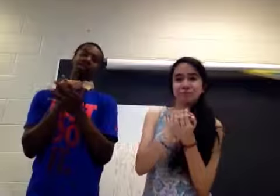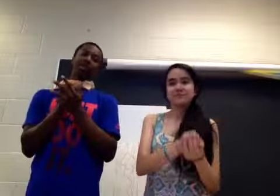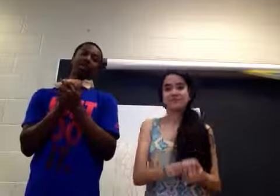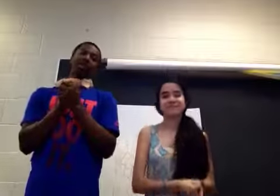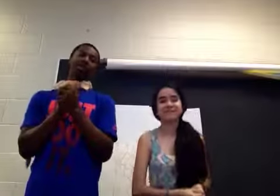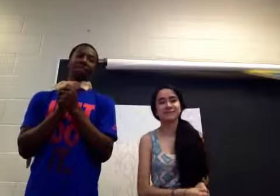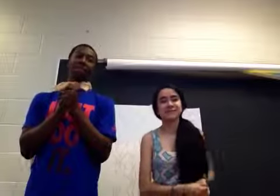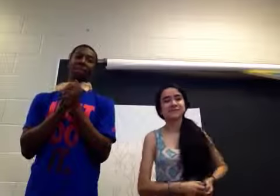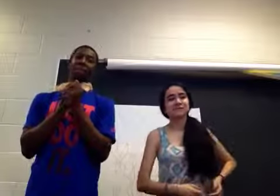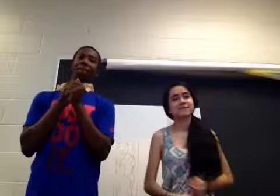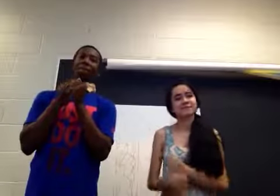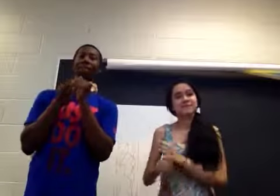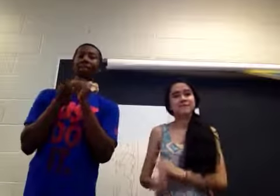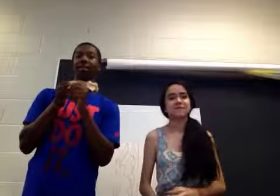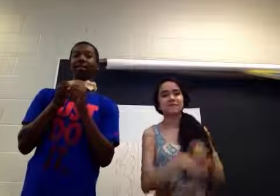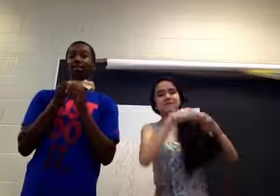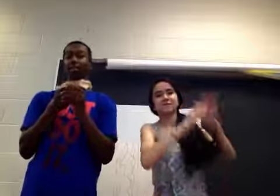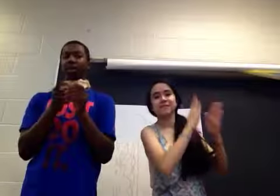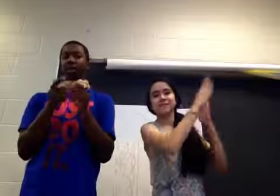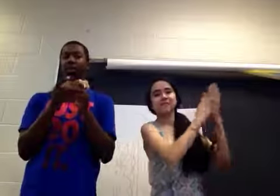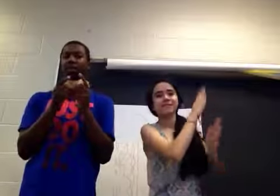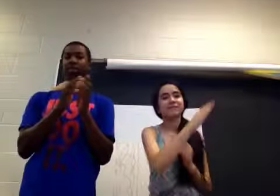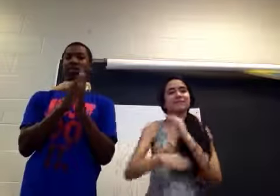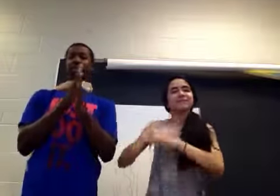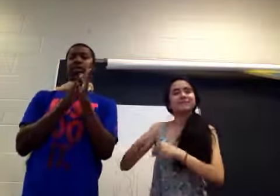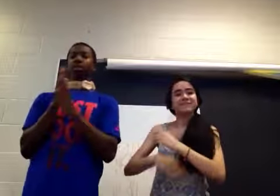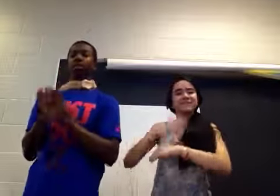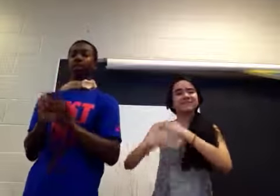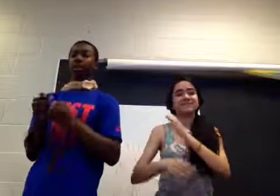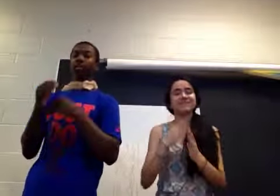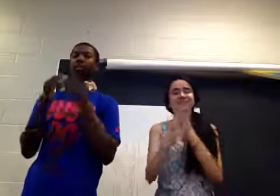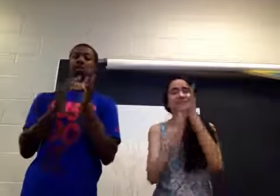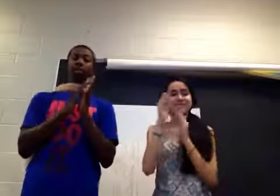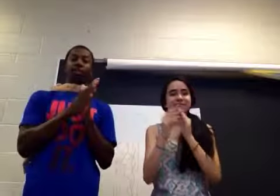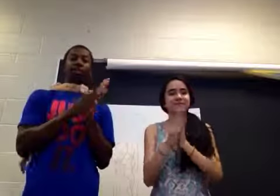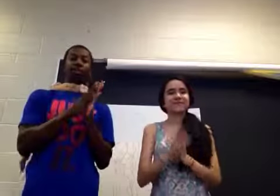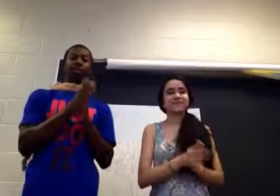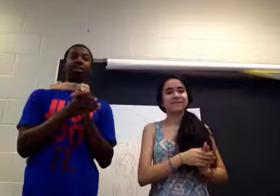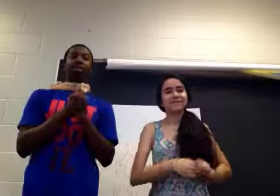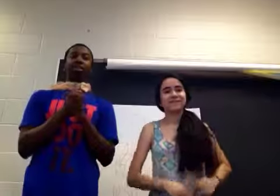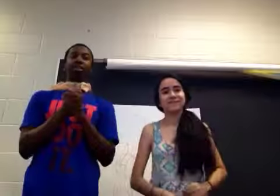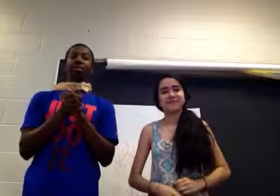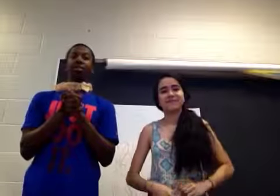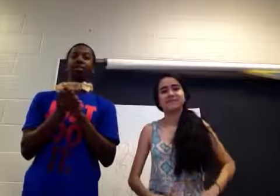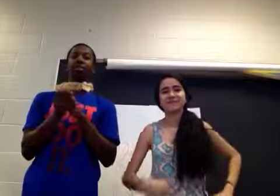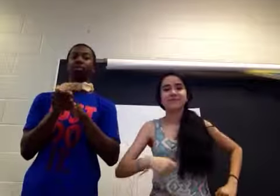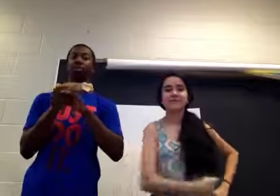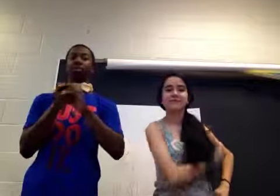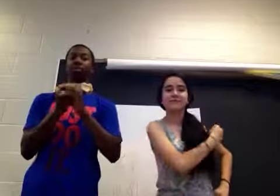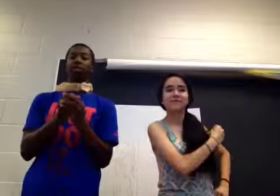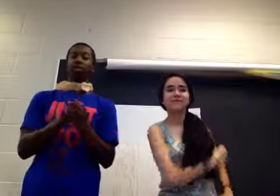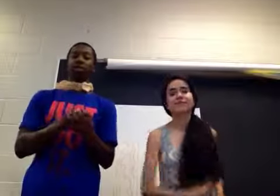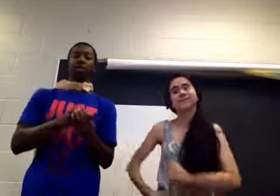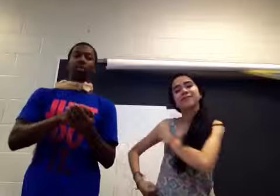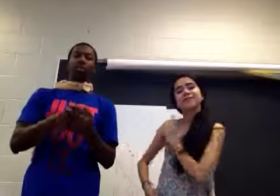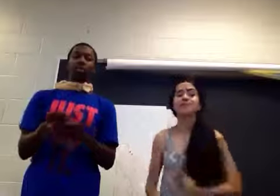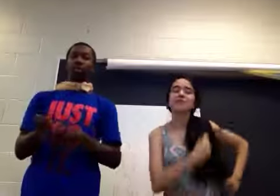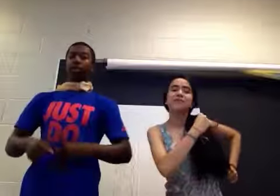Every species' new mutation had a perfect explanation It seemed the world's inception must predate God